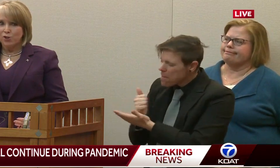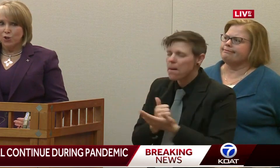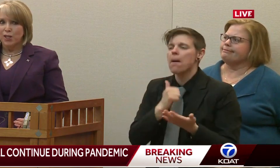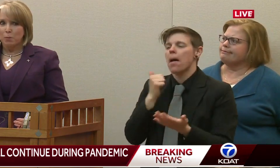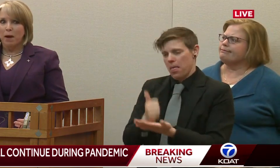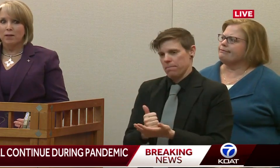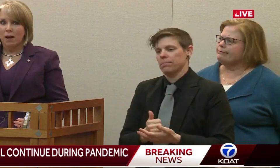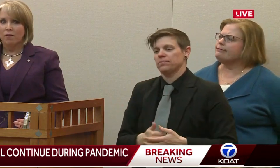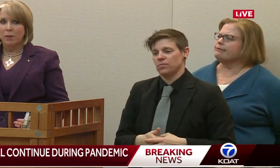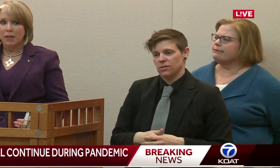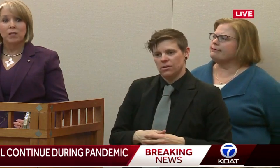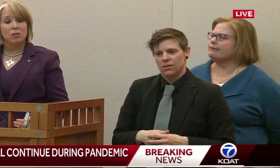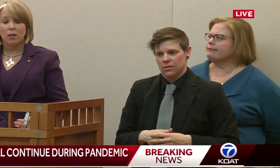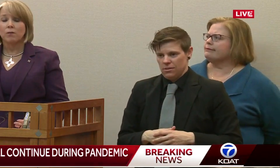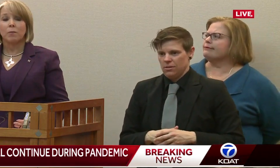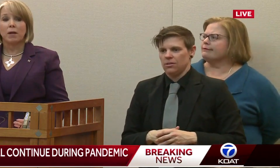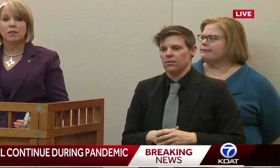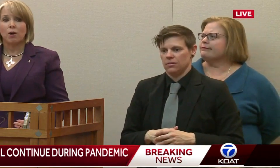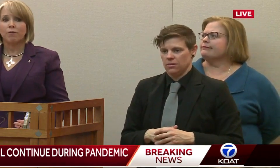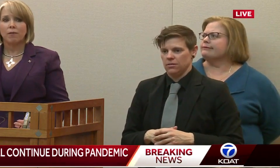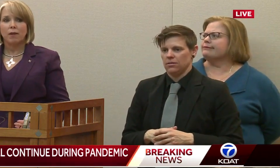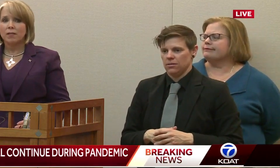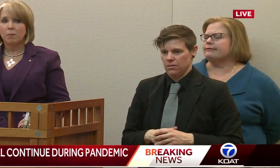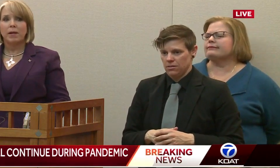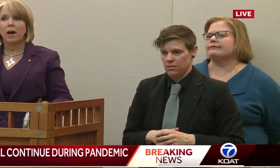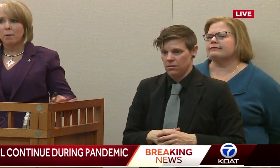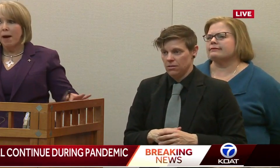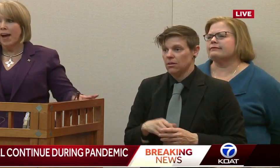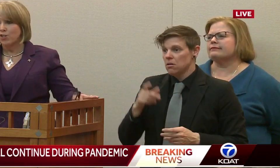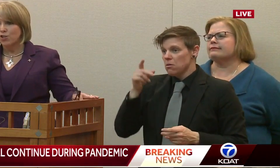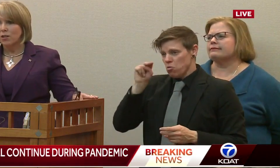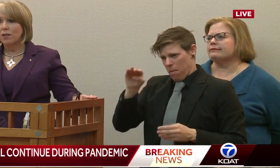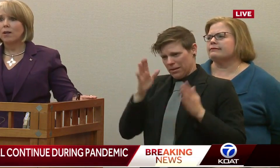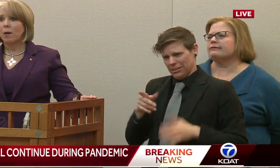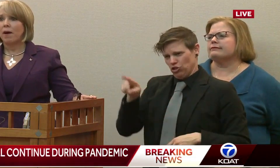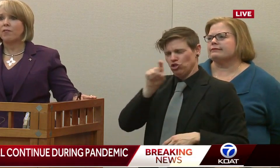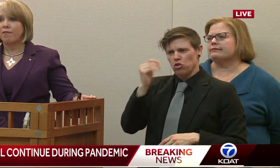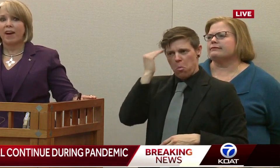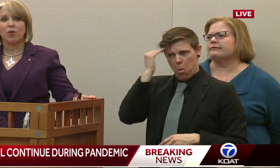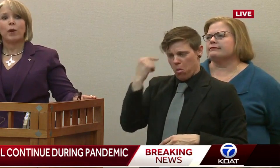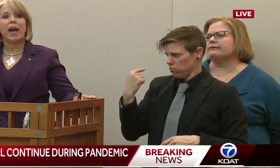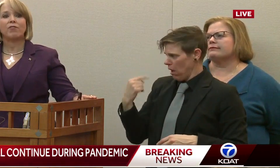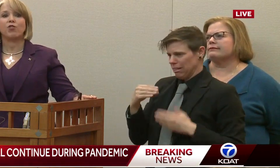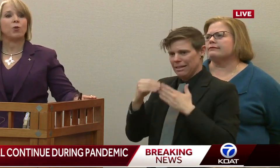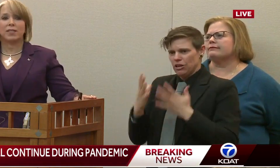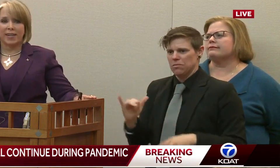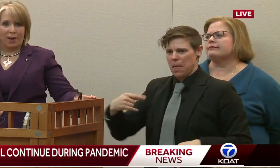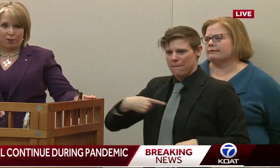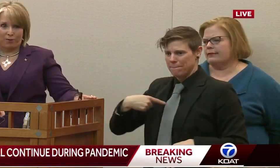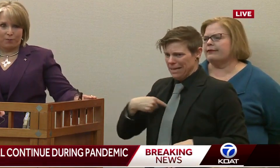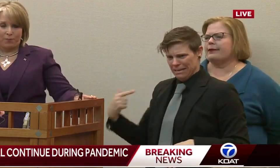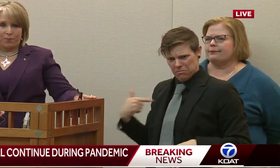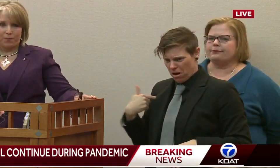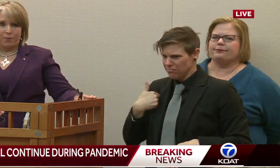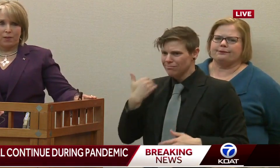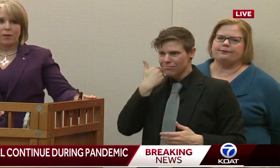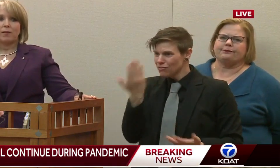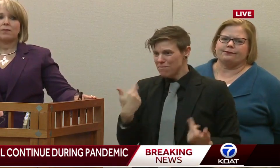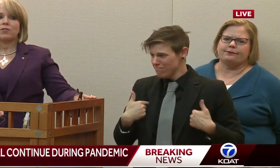New Mexicans should expect government leaders, including myself, to be unabashed about the fact that we have to do it together.